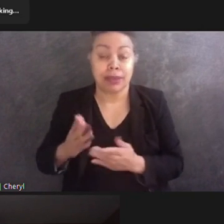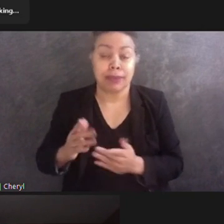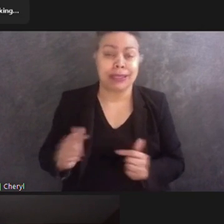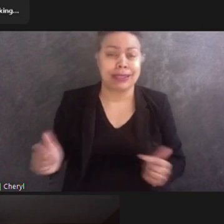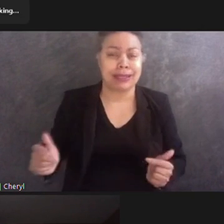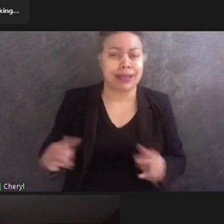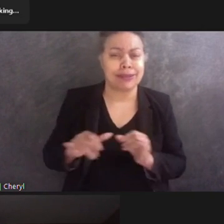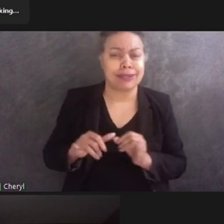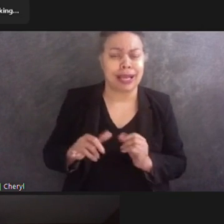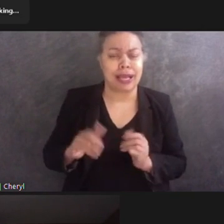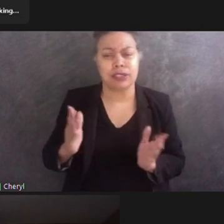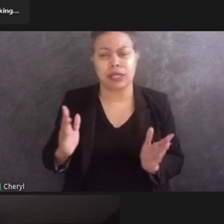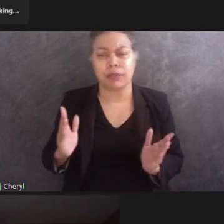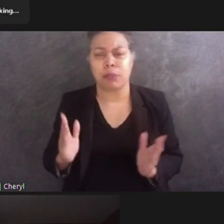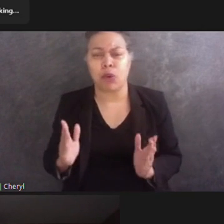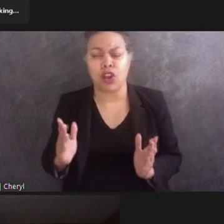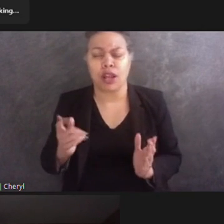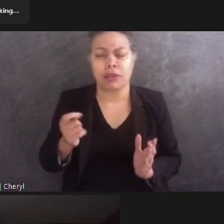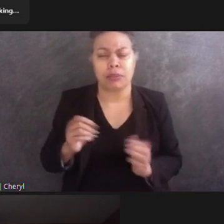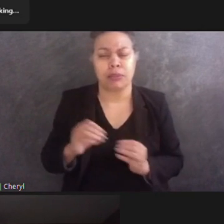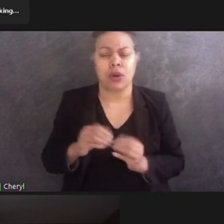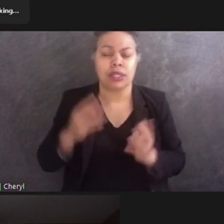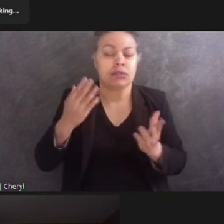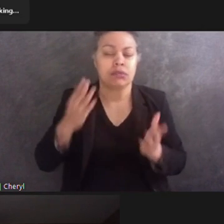oversized scale, but those are design considerations.